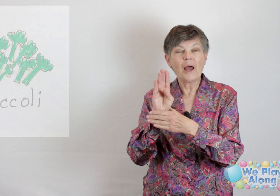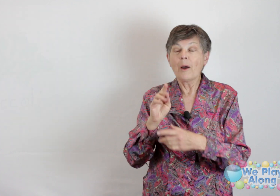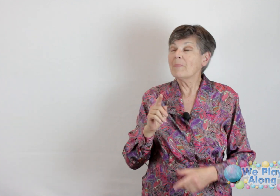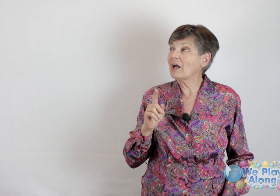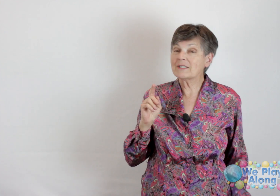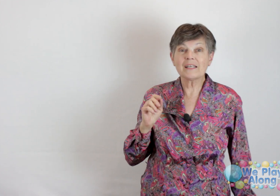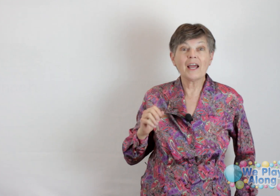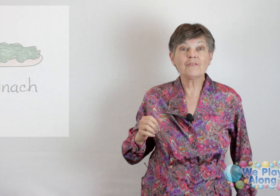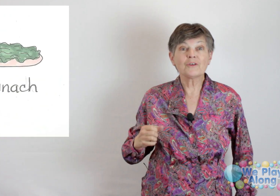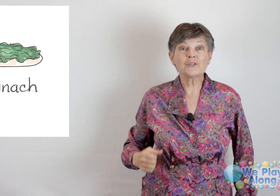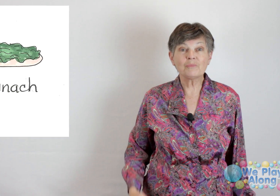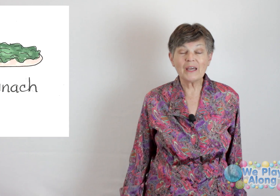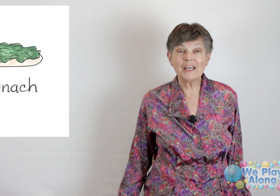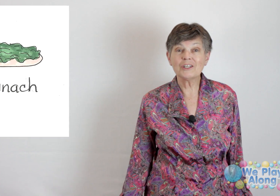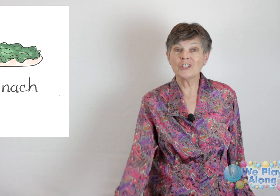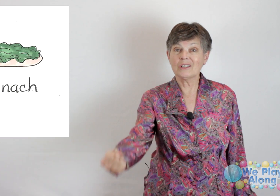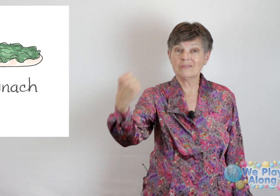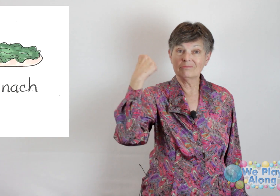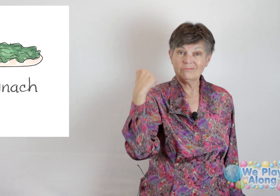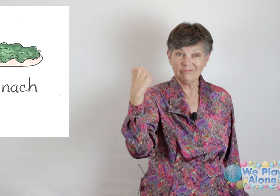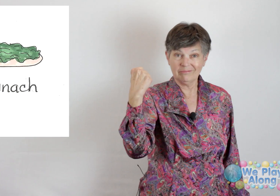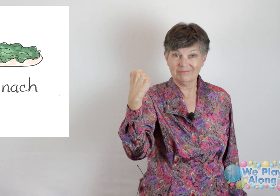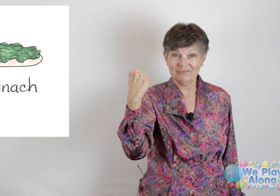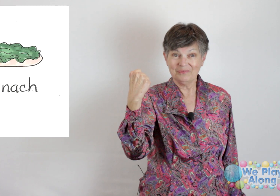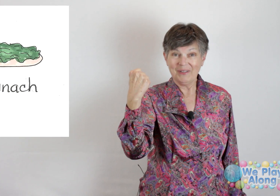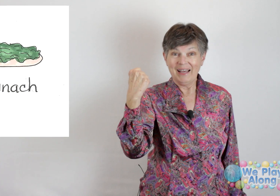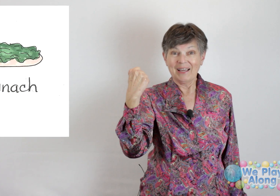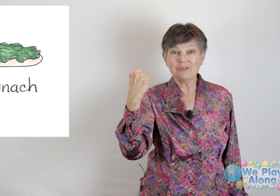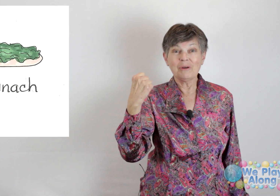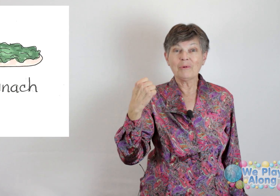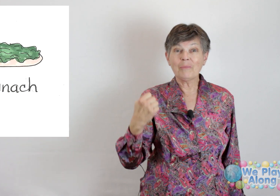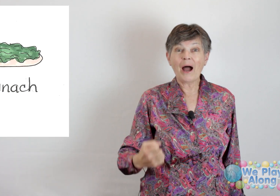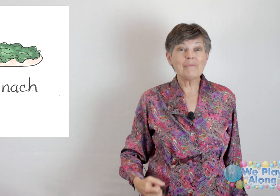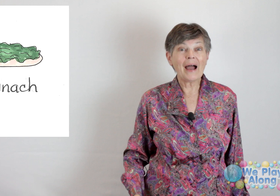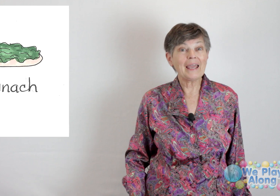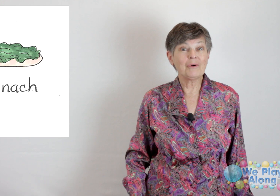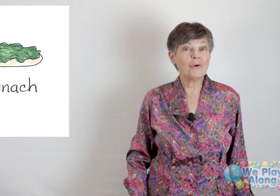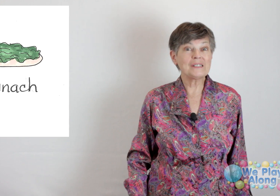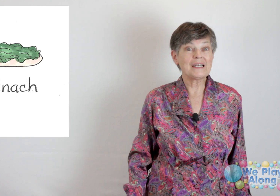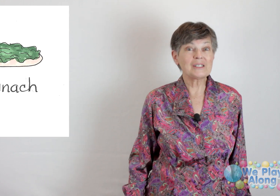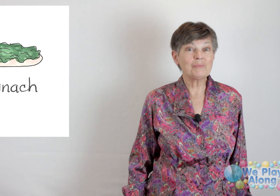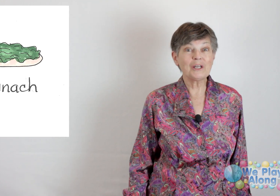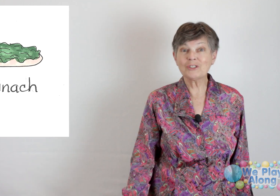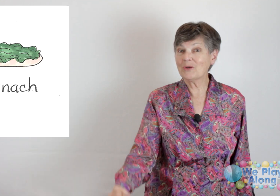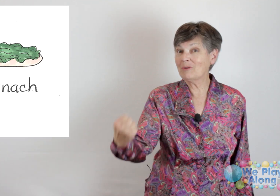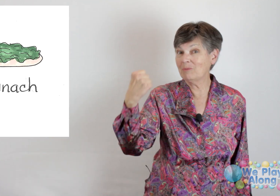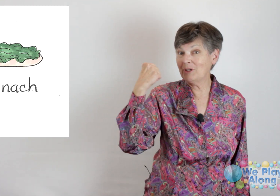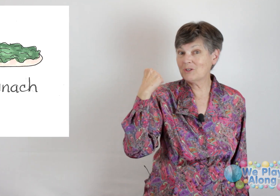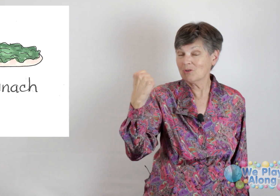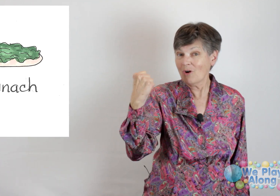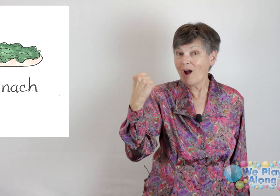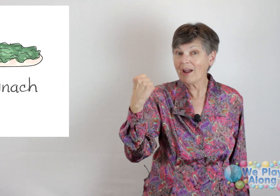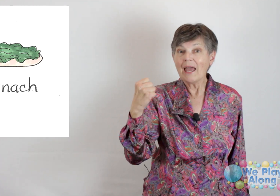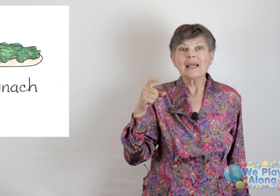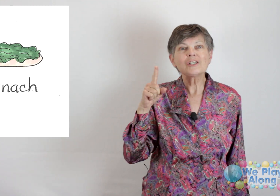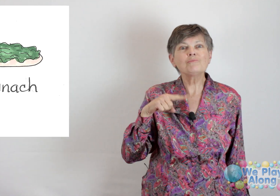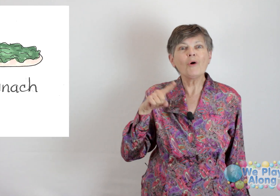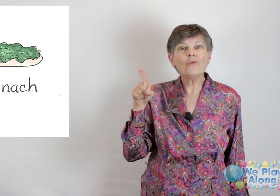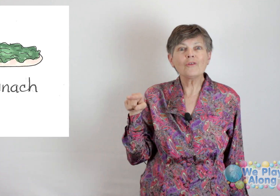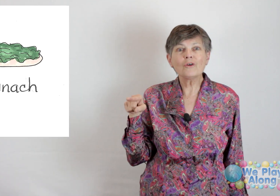But our sign for spinach is, because remember Popeye, he would always eat his spinach so he would be strong. Because both of